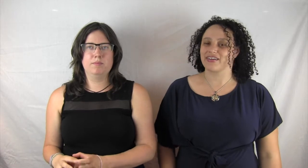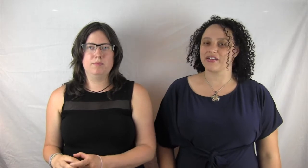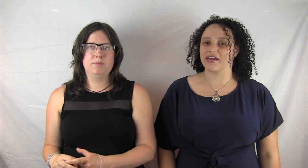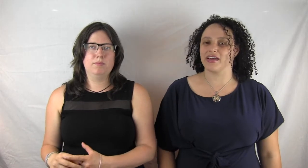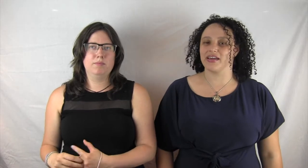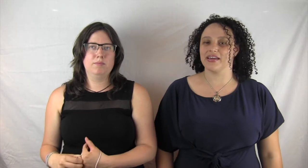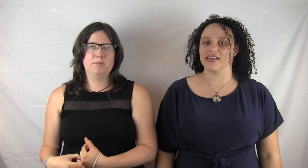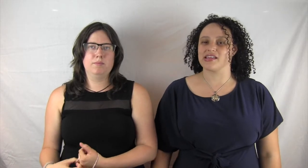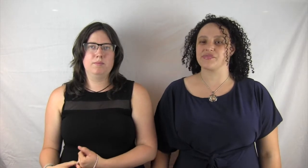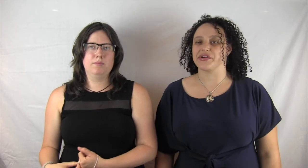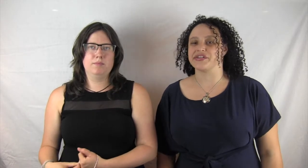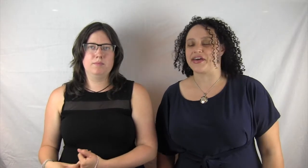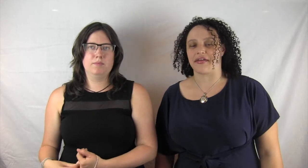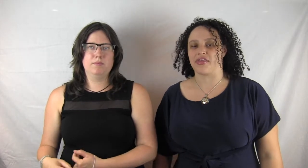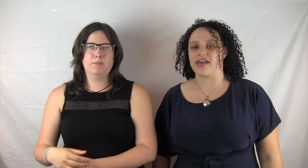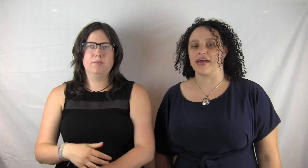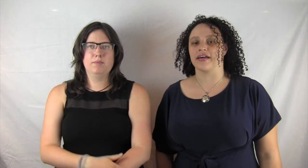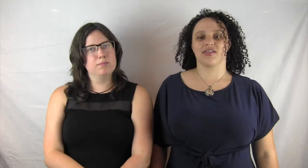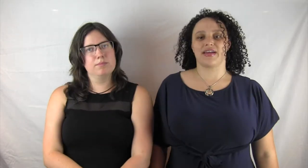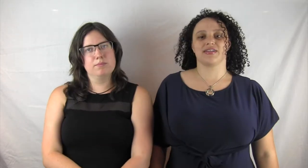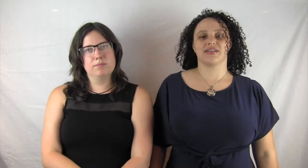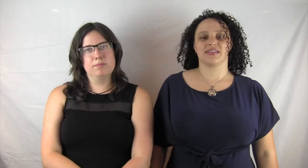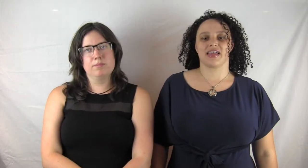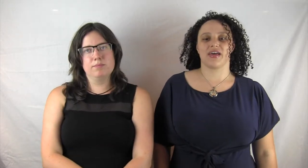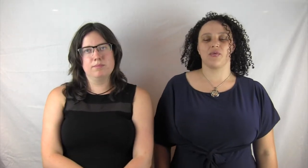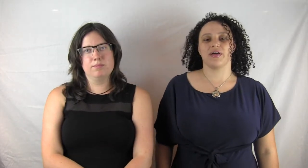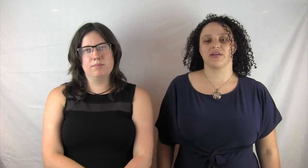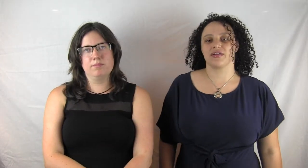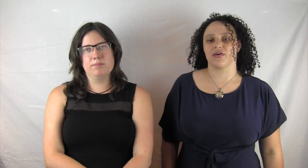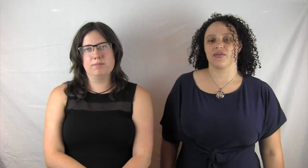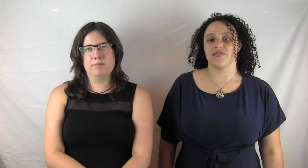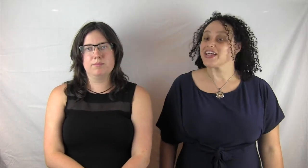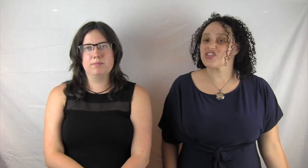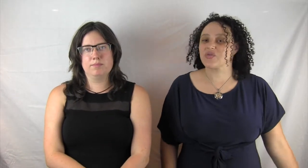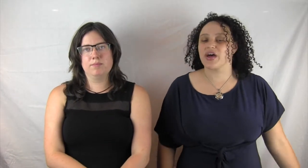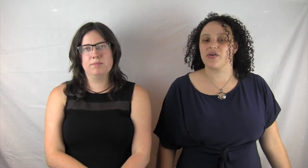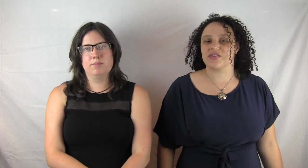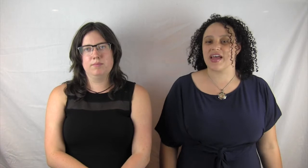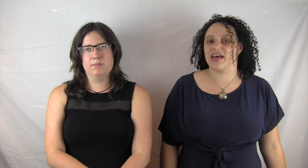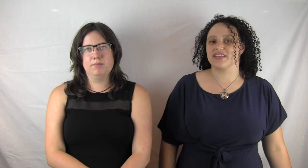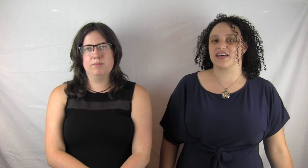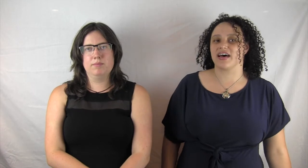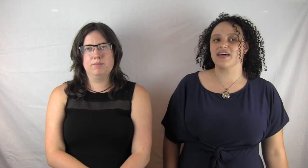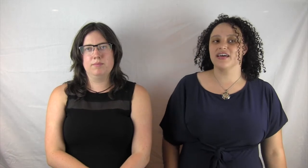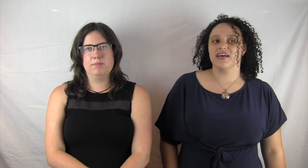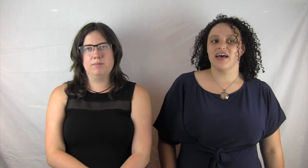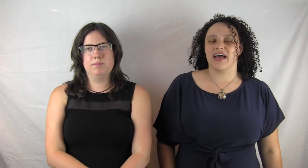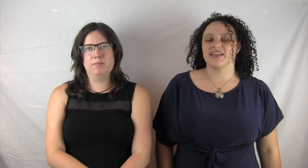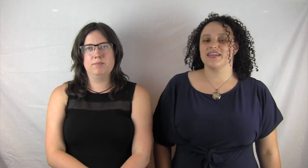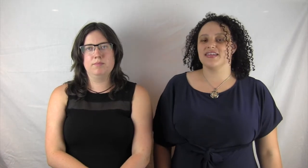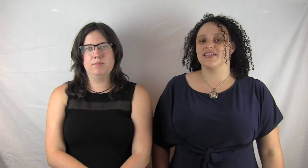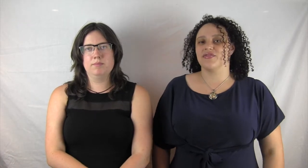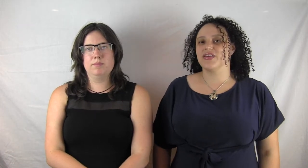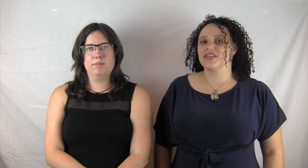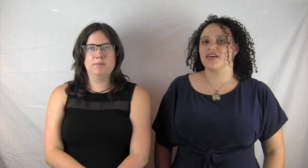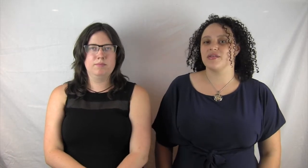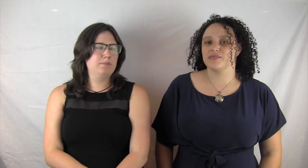clearly he and this witch had a thing. Legend is like, well, you know, the fates are out and I need to defeat them.